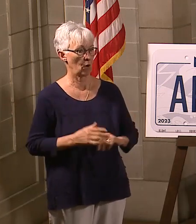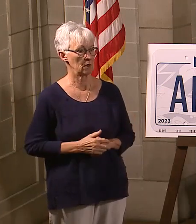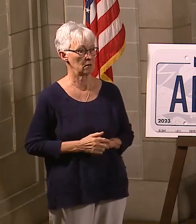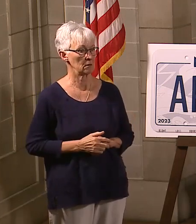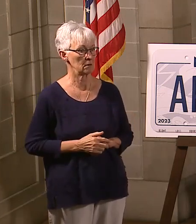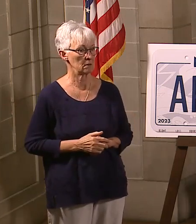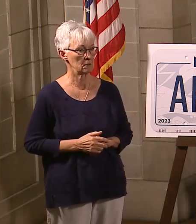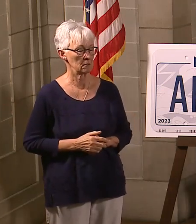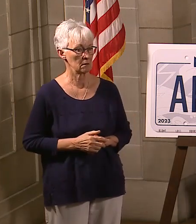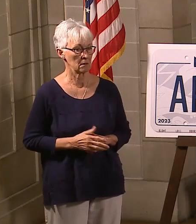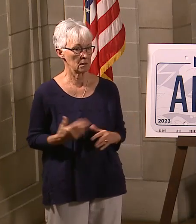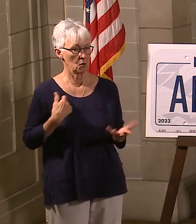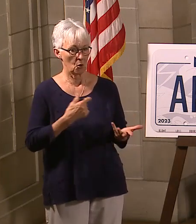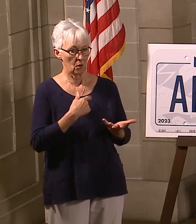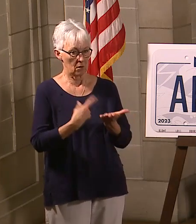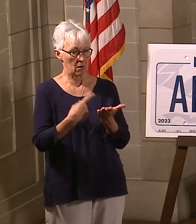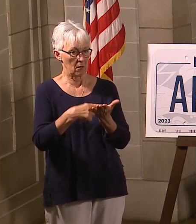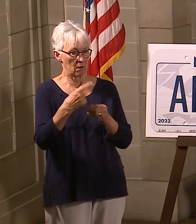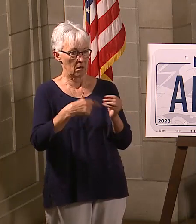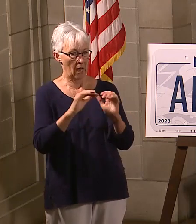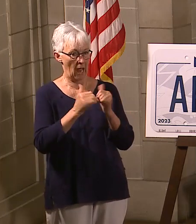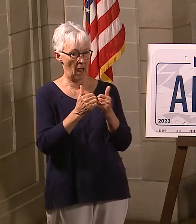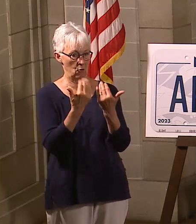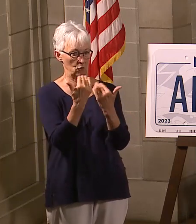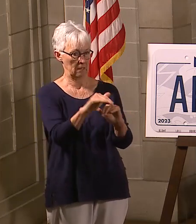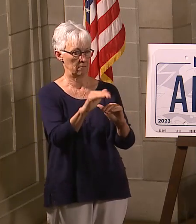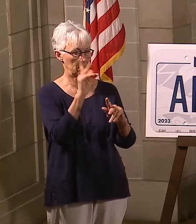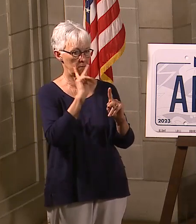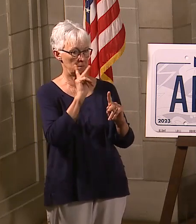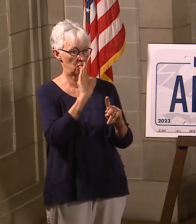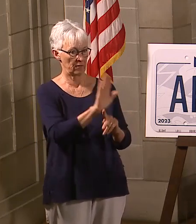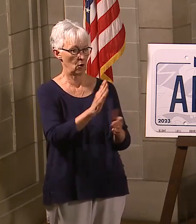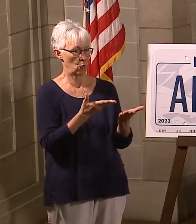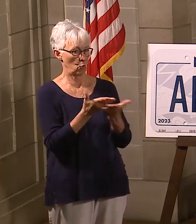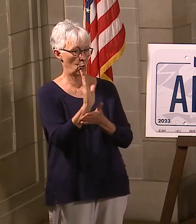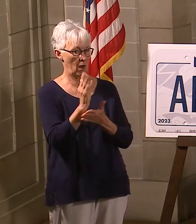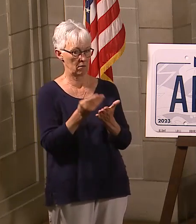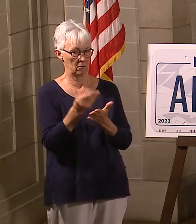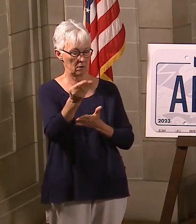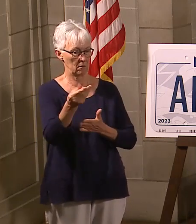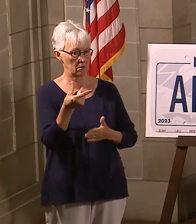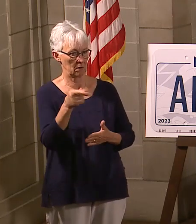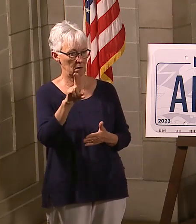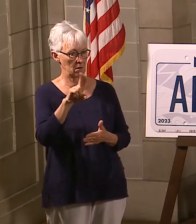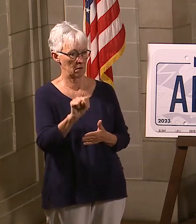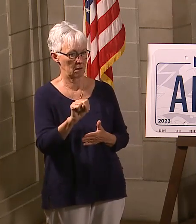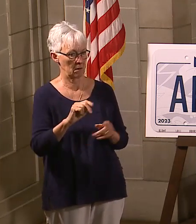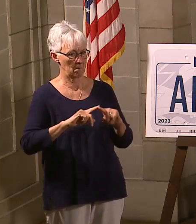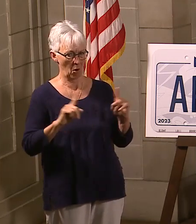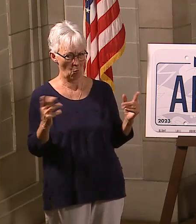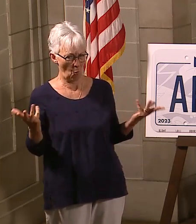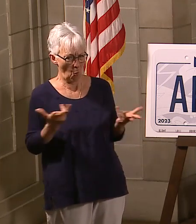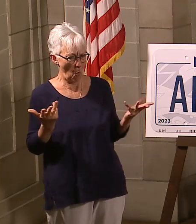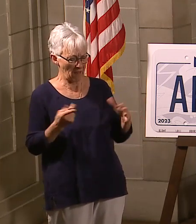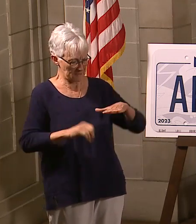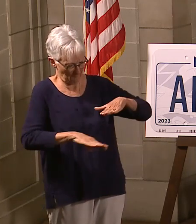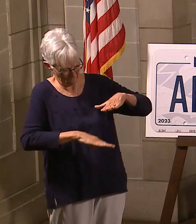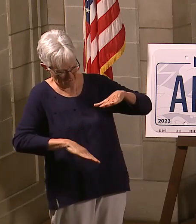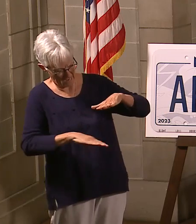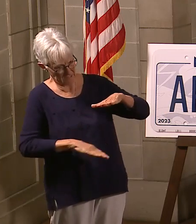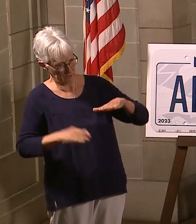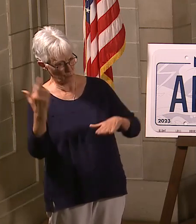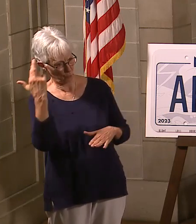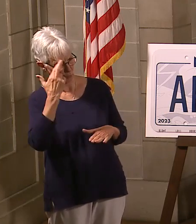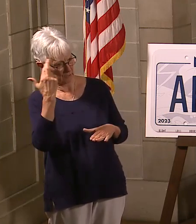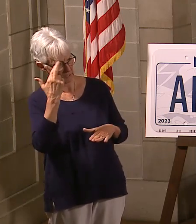about how to restrict people's gun rights, but we actually have to focus on what is the root cause, and that gets back to the person